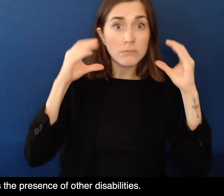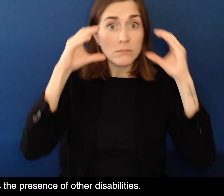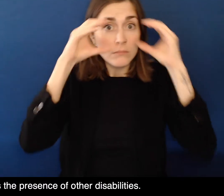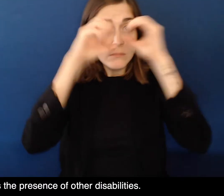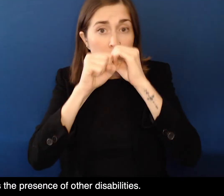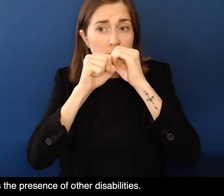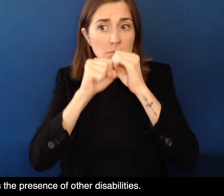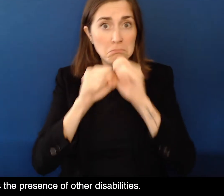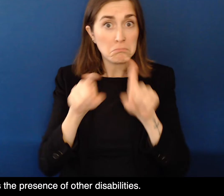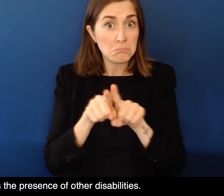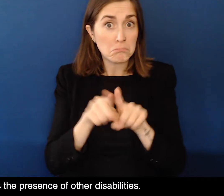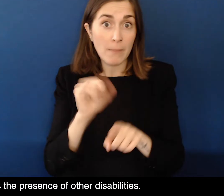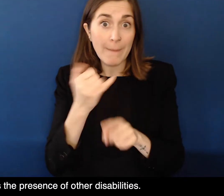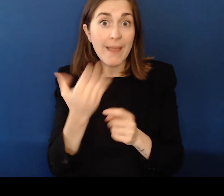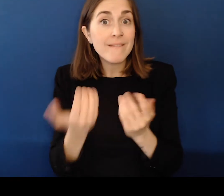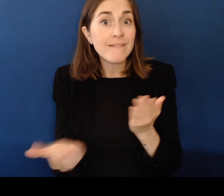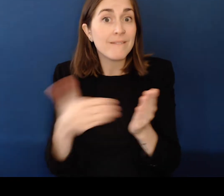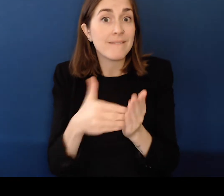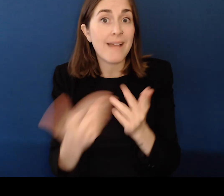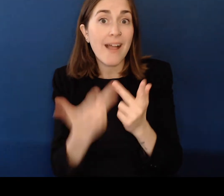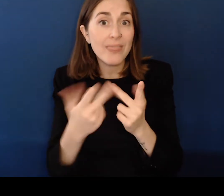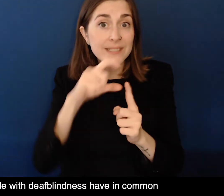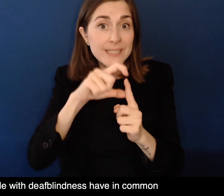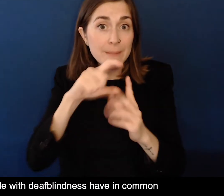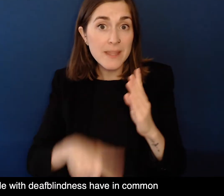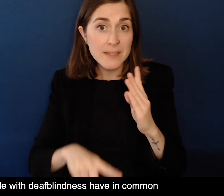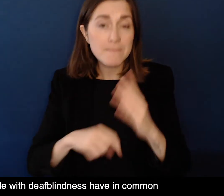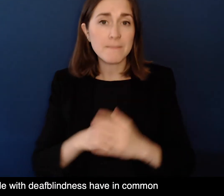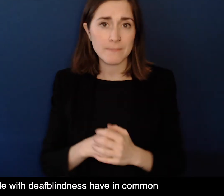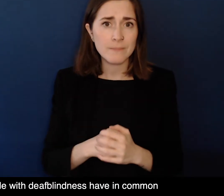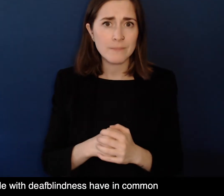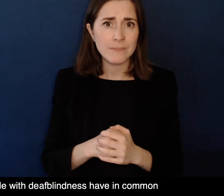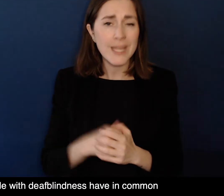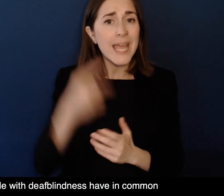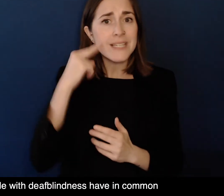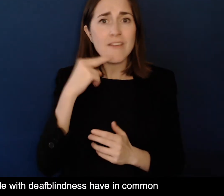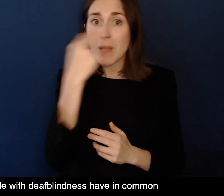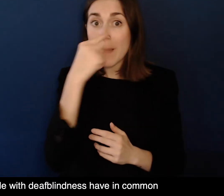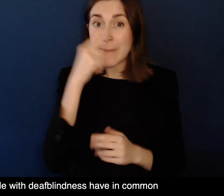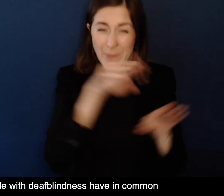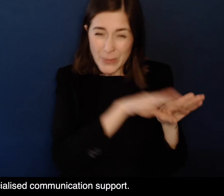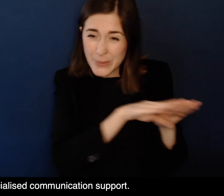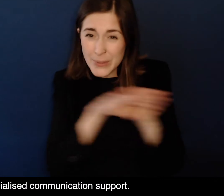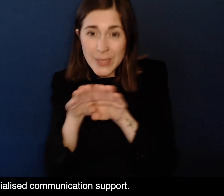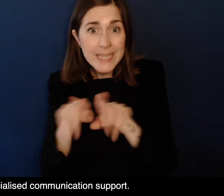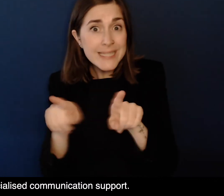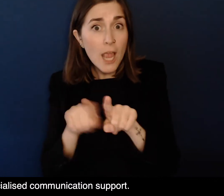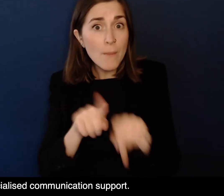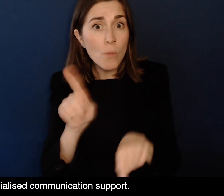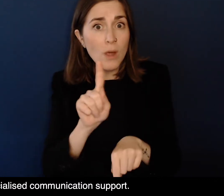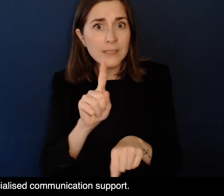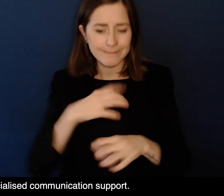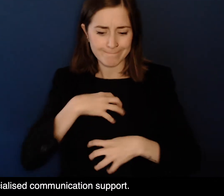instances, the presence of other disabilities. But one thing that all people with Deaf-Blindness have in common is the need for